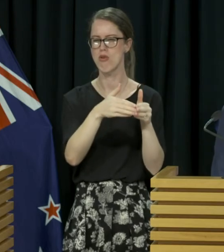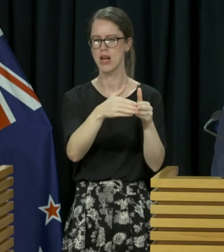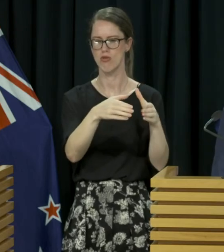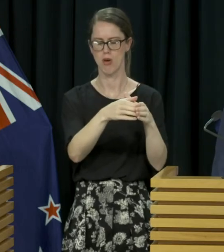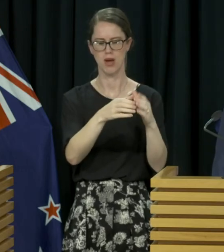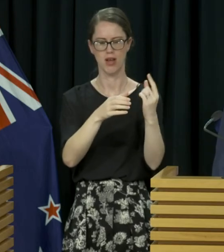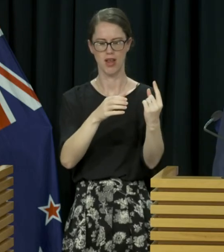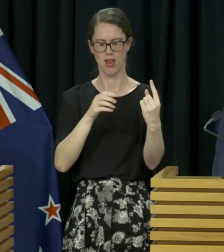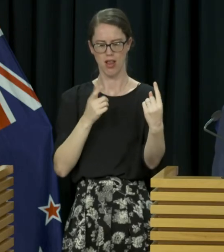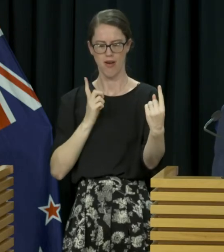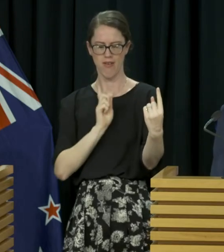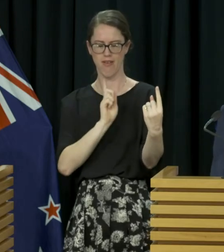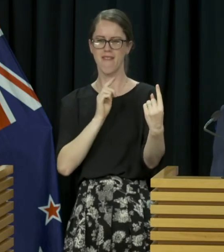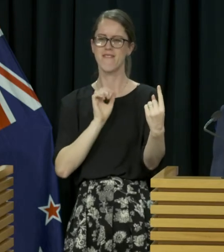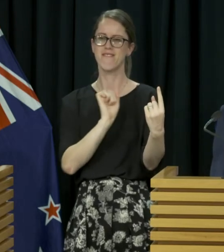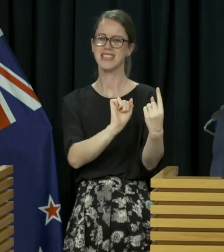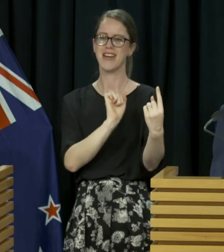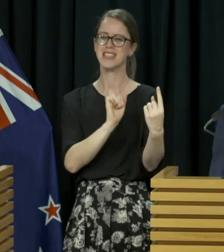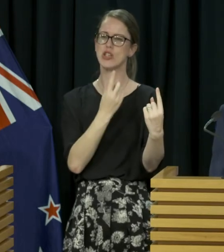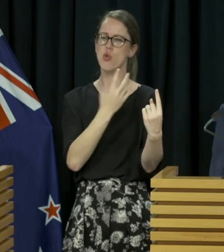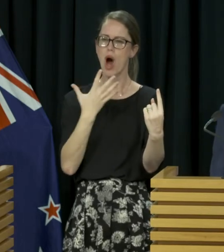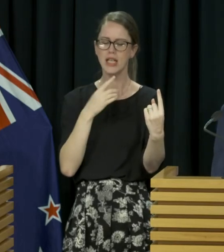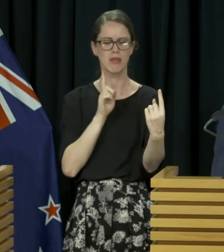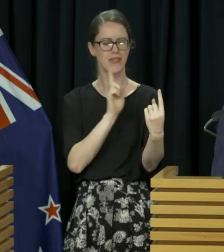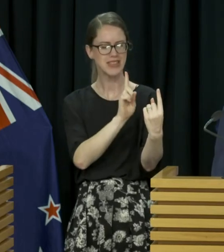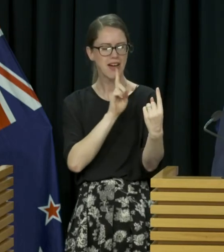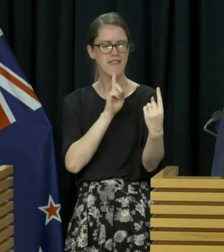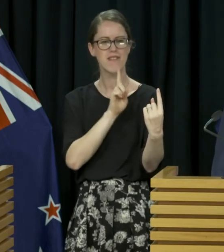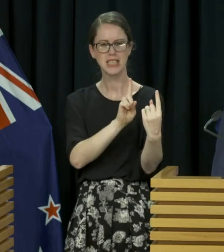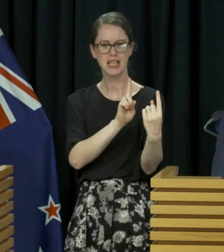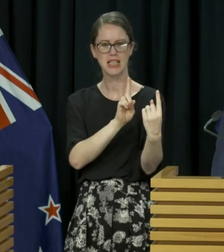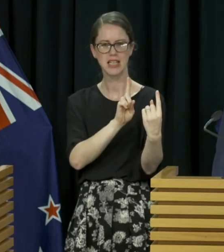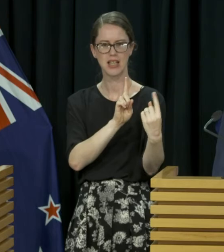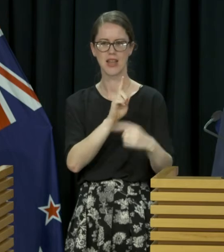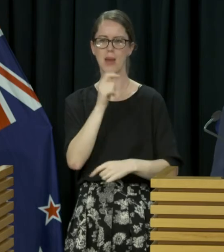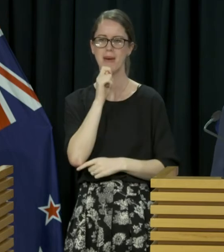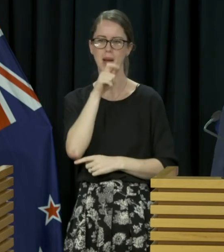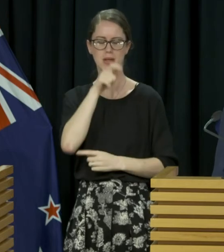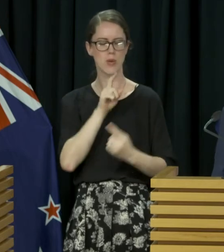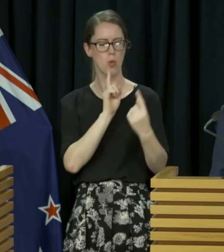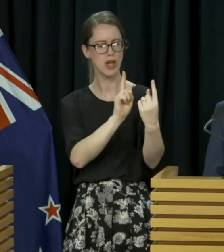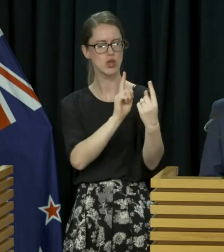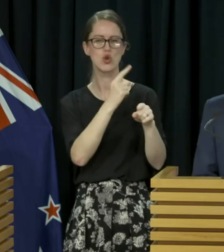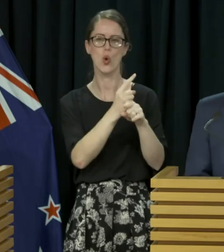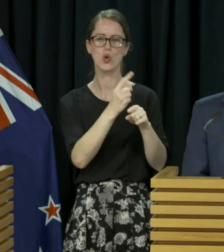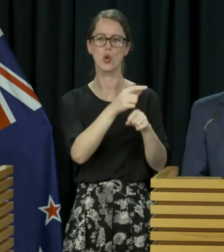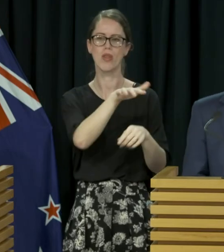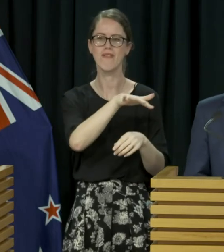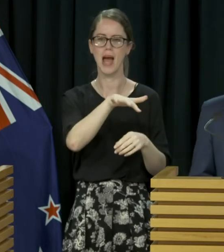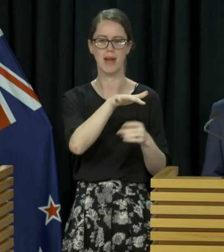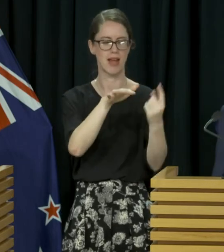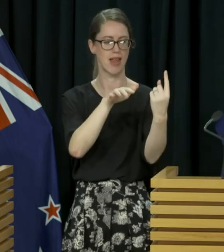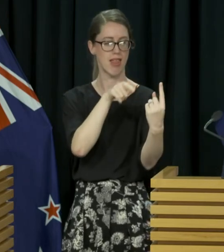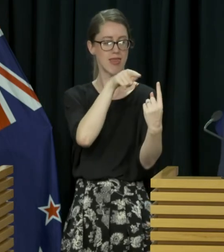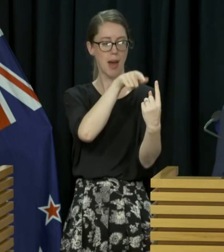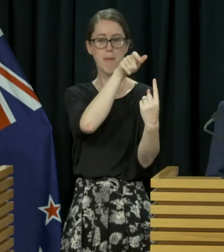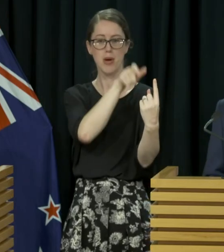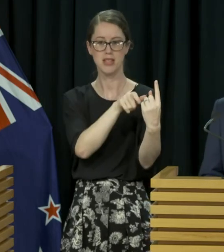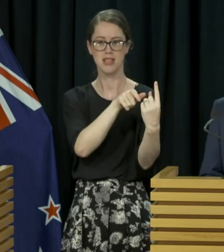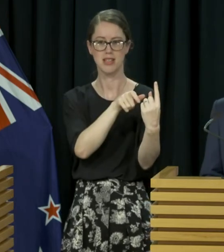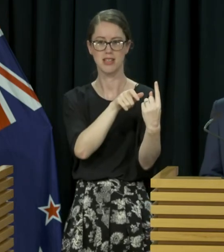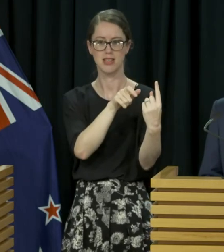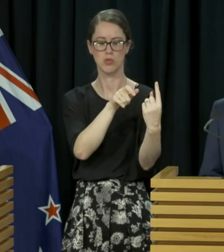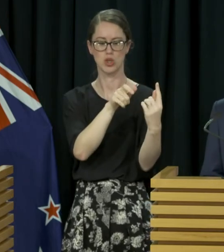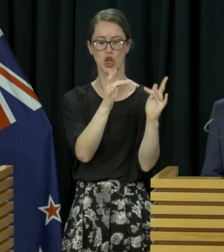twice in the last couple of days the media rep went to the door and spoke with a family member who was at that time a close